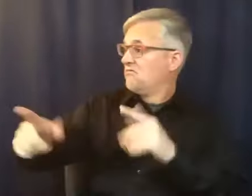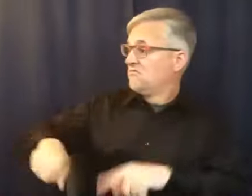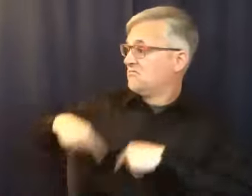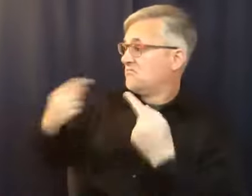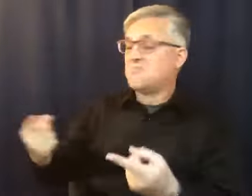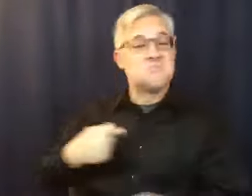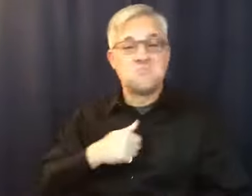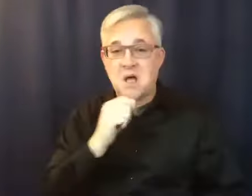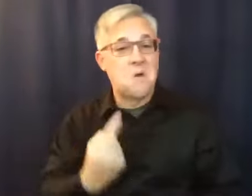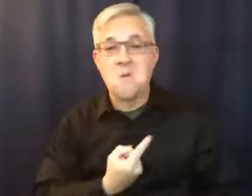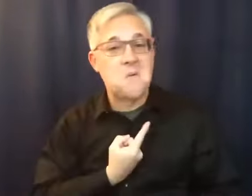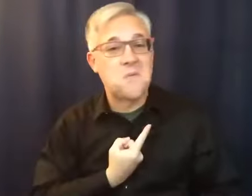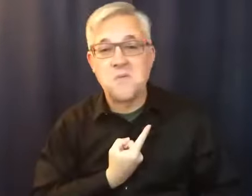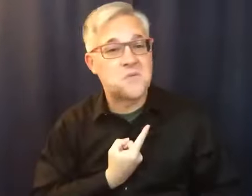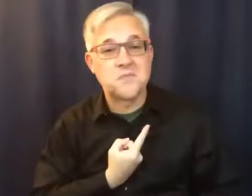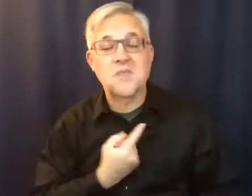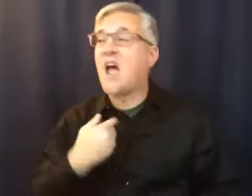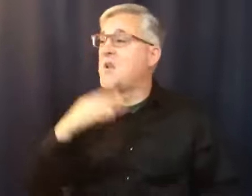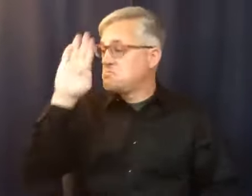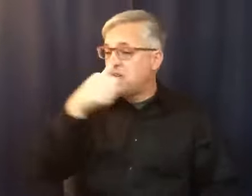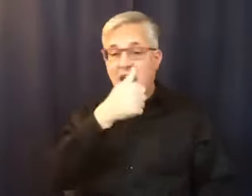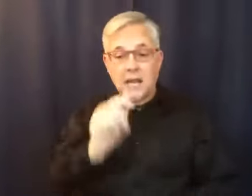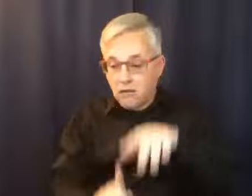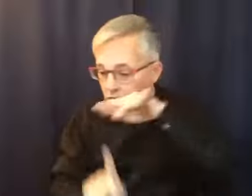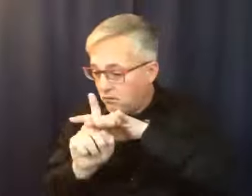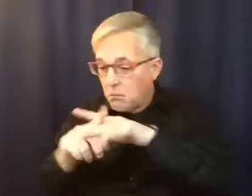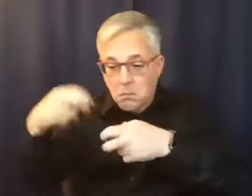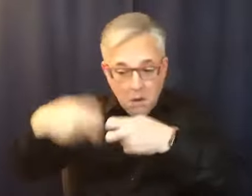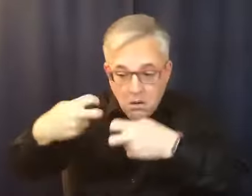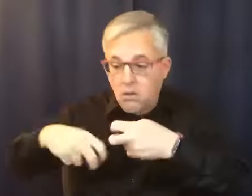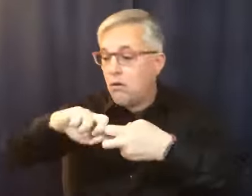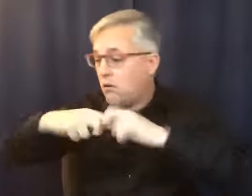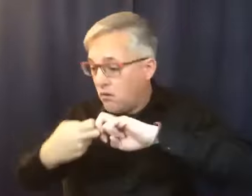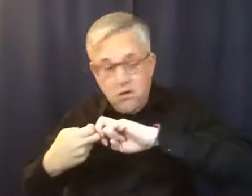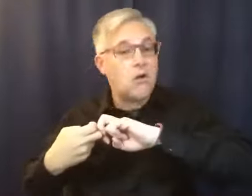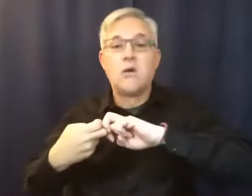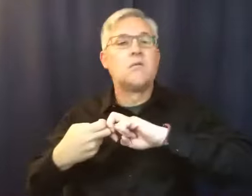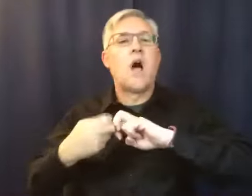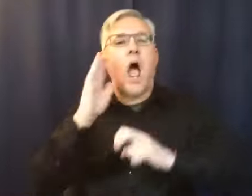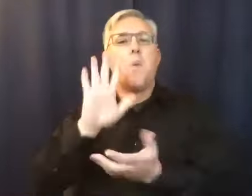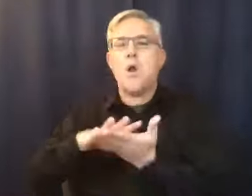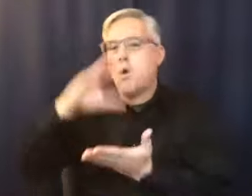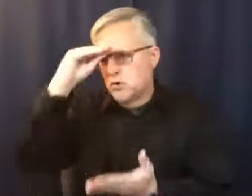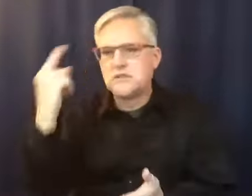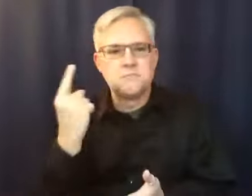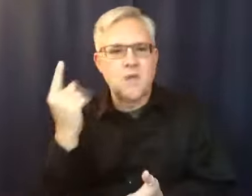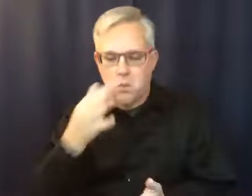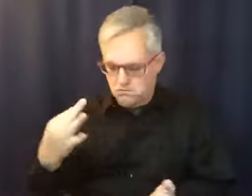something on the end that I'm going to understand the process. You know, losing David was one of the hardest things that's ever happened to me.